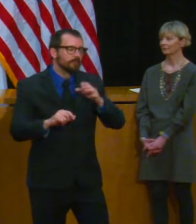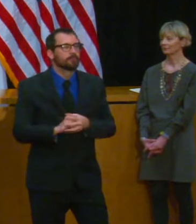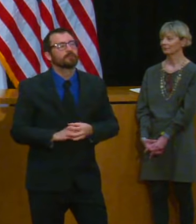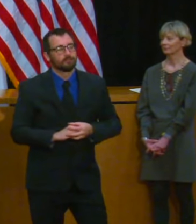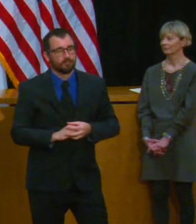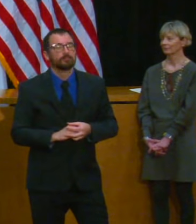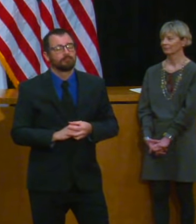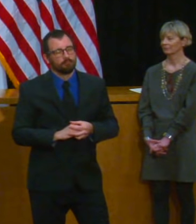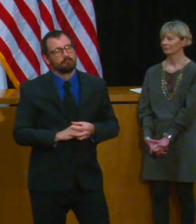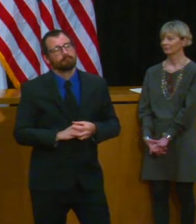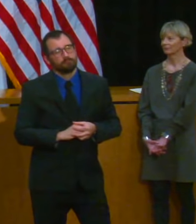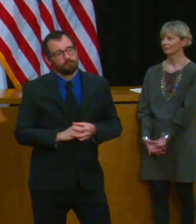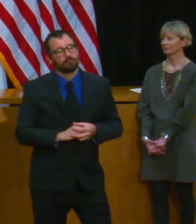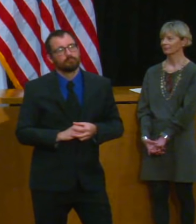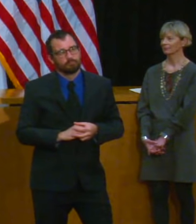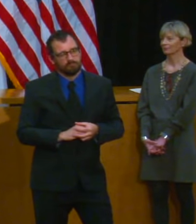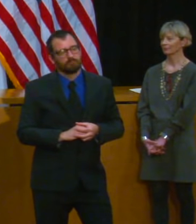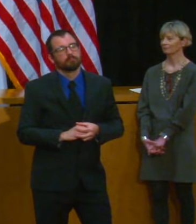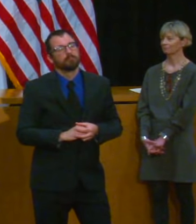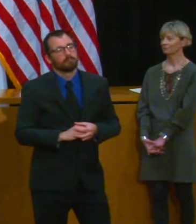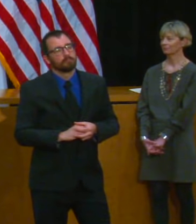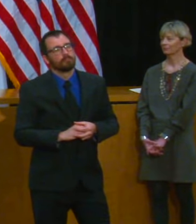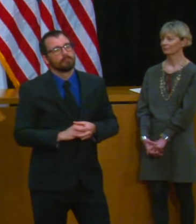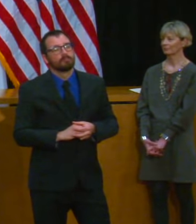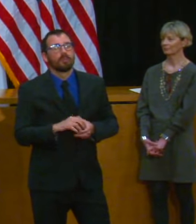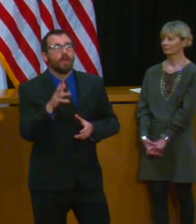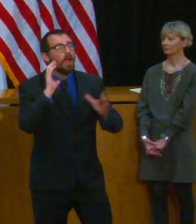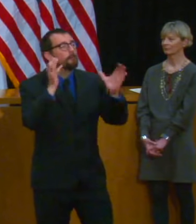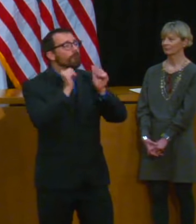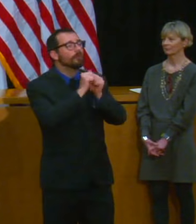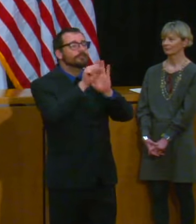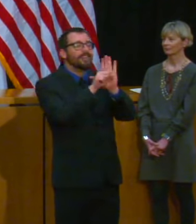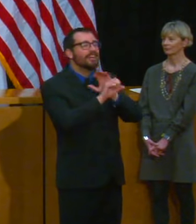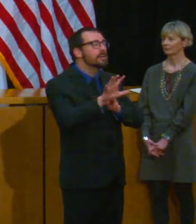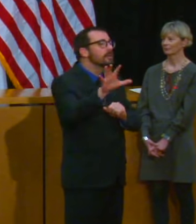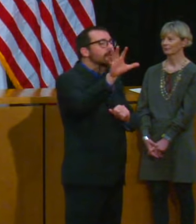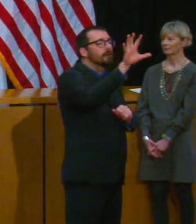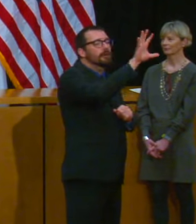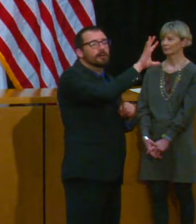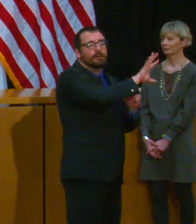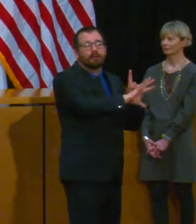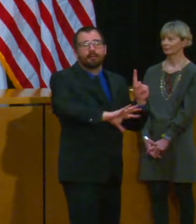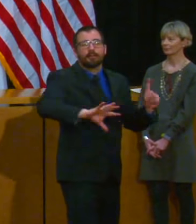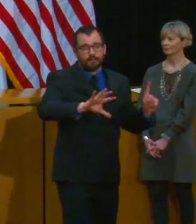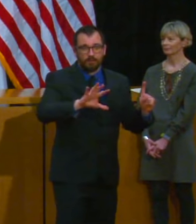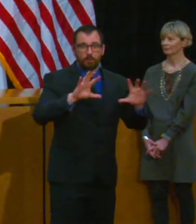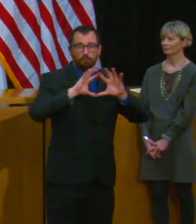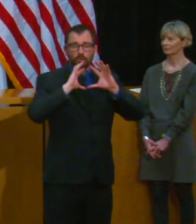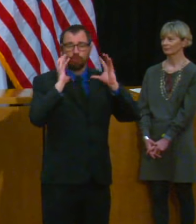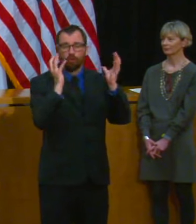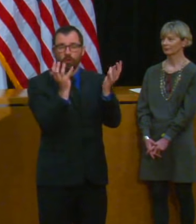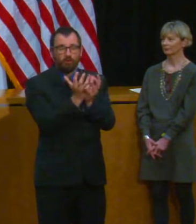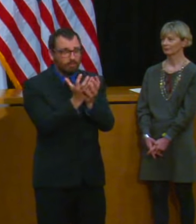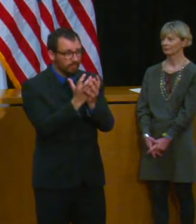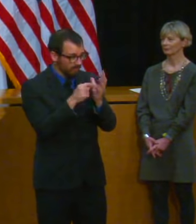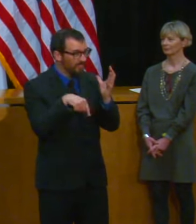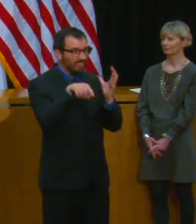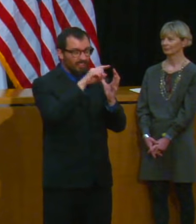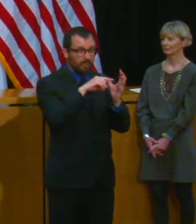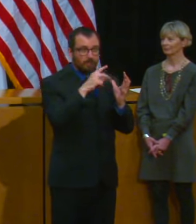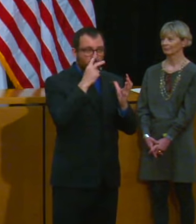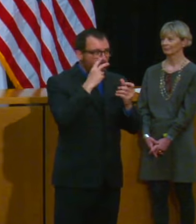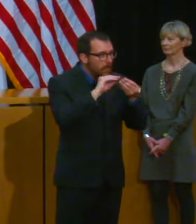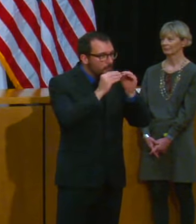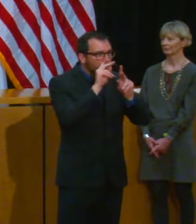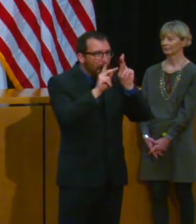we're like a top five player and I think the the real challenge is not just